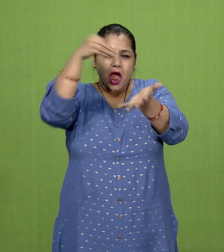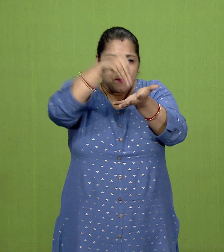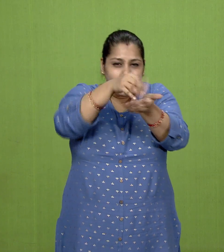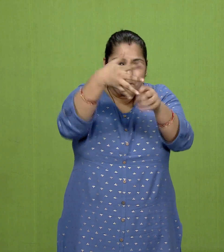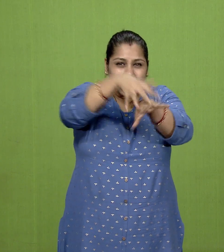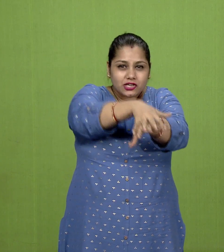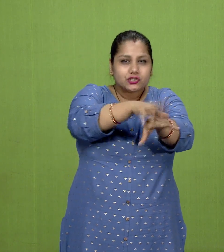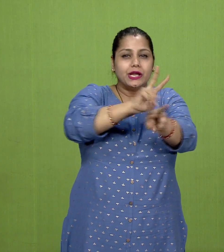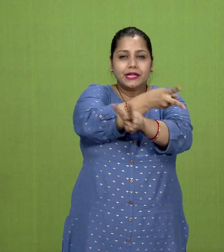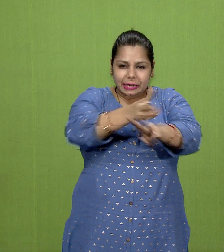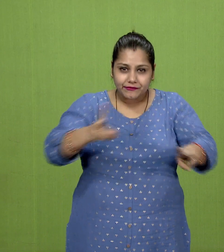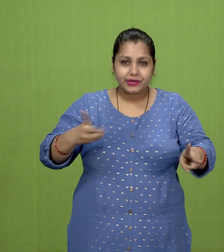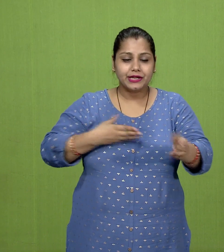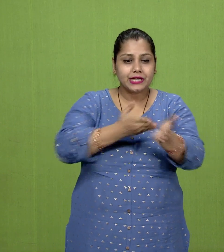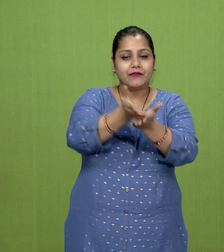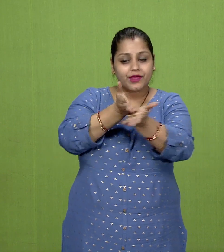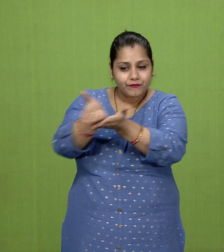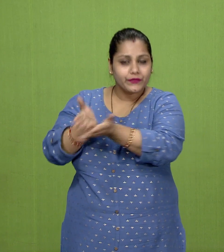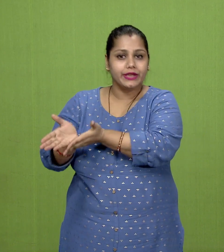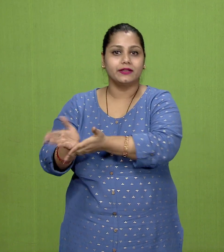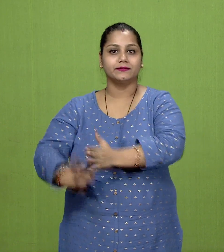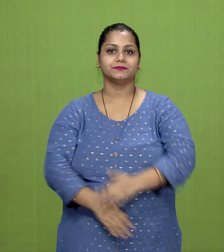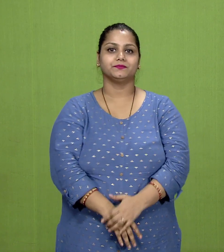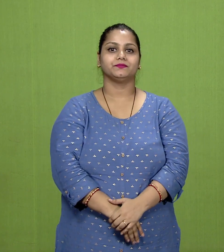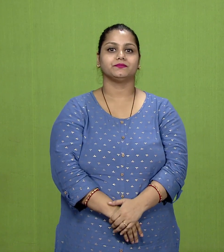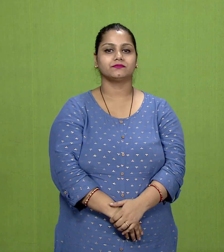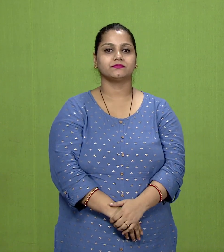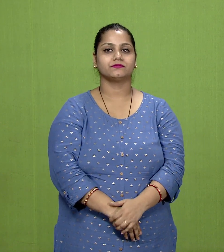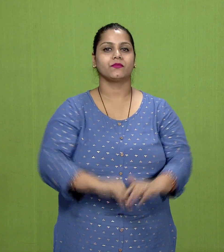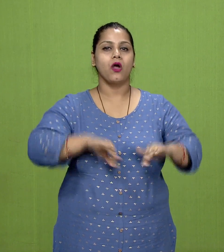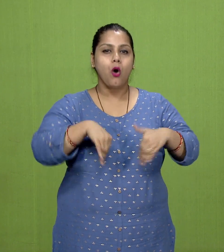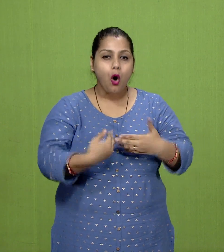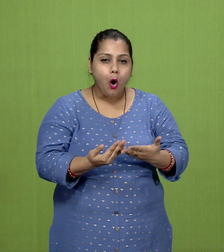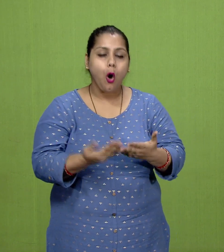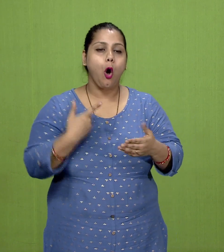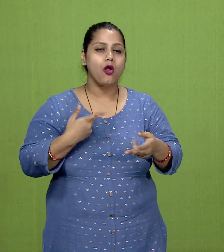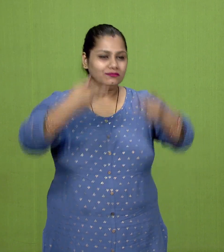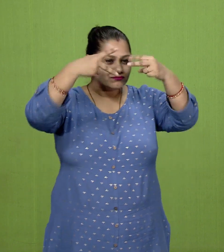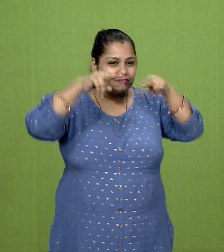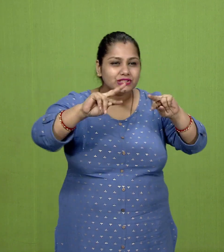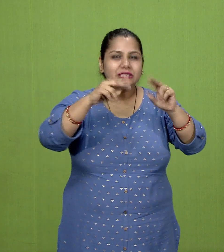and reformatory movements.